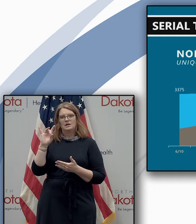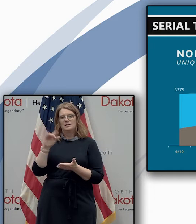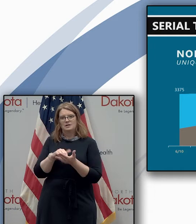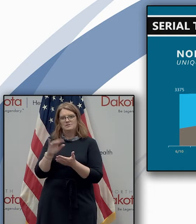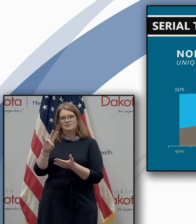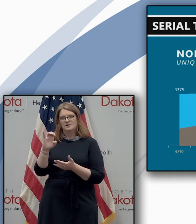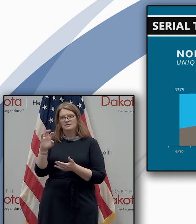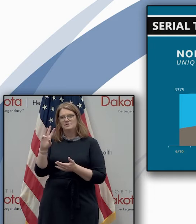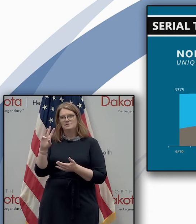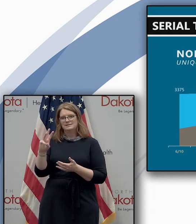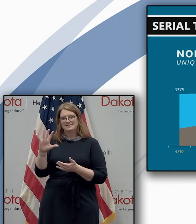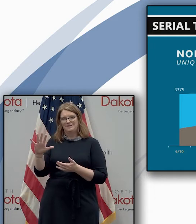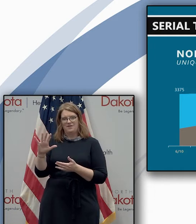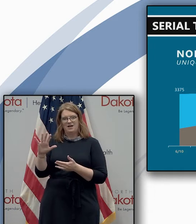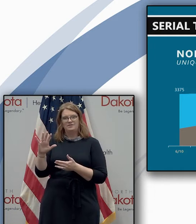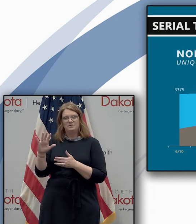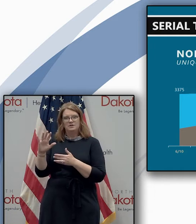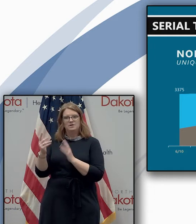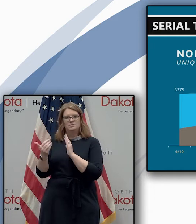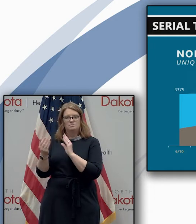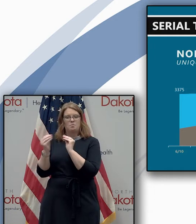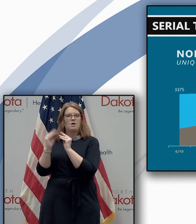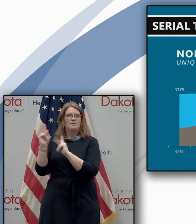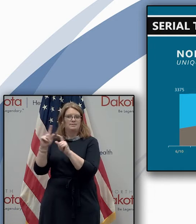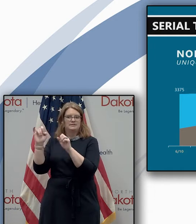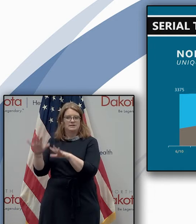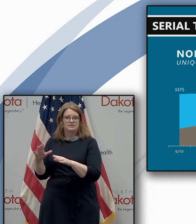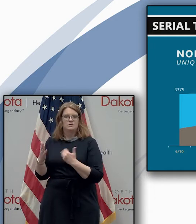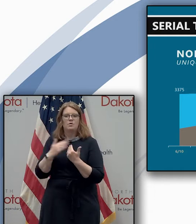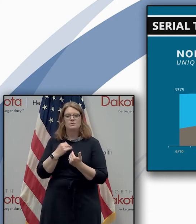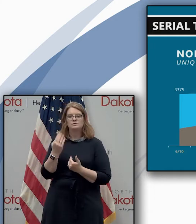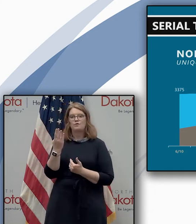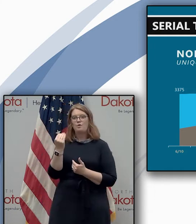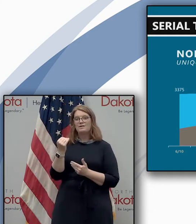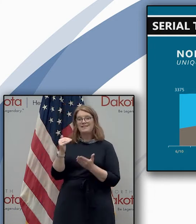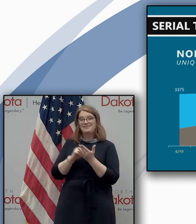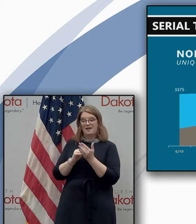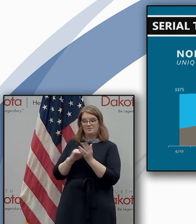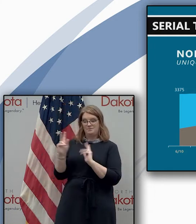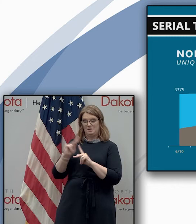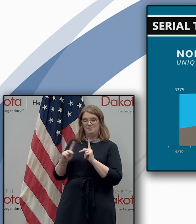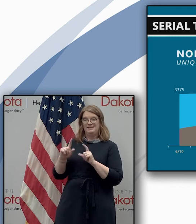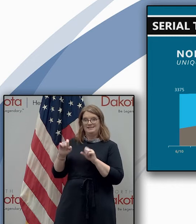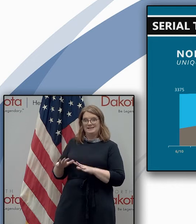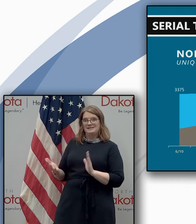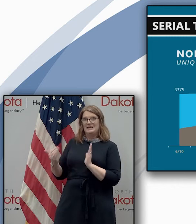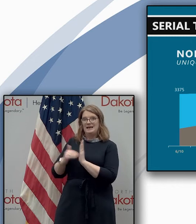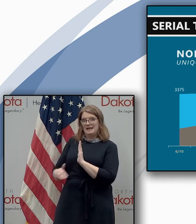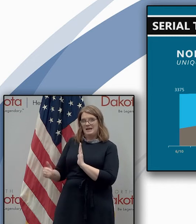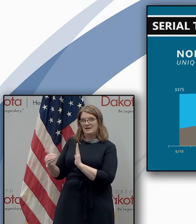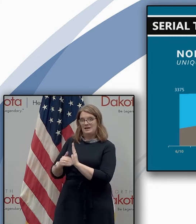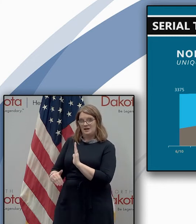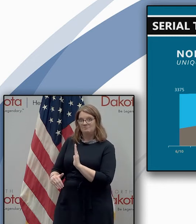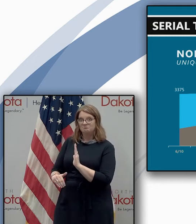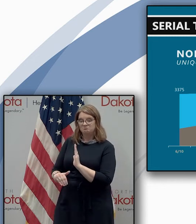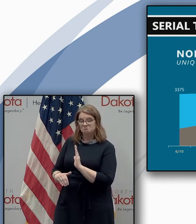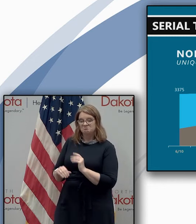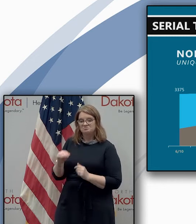Dakotans were newly tested and close to fourteen thousand individuals had repeats or serial tests